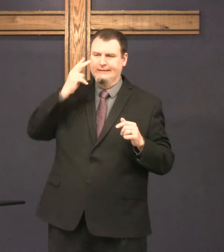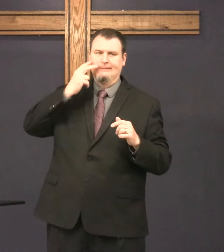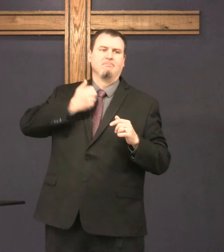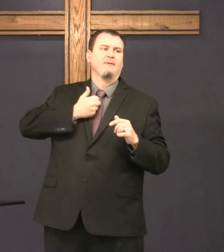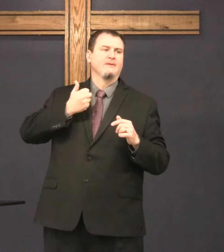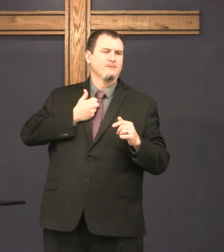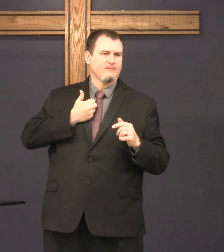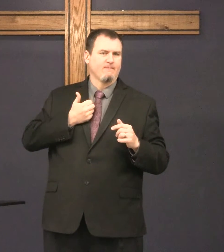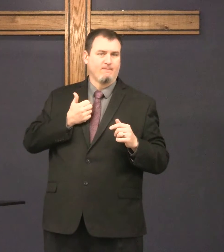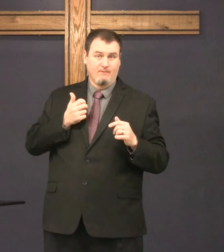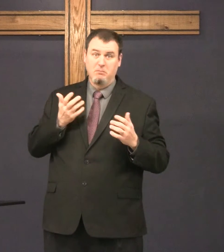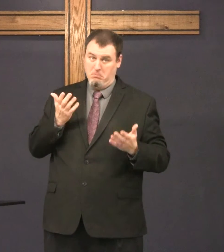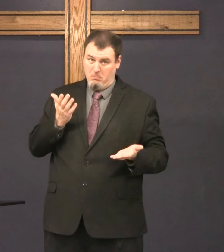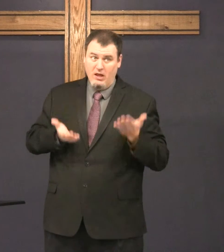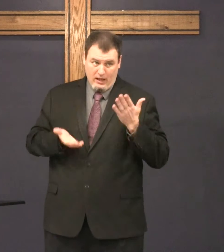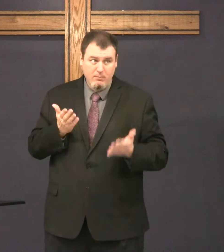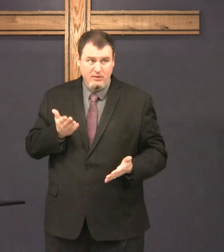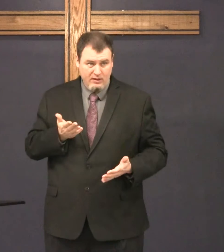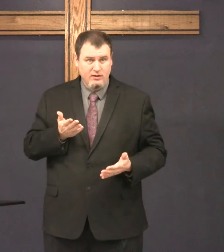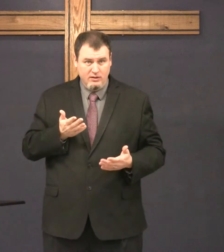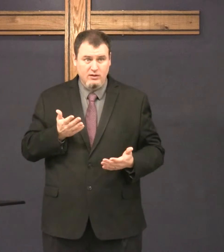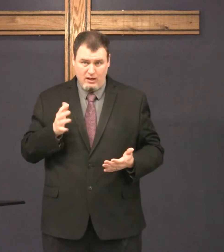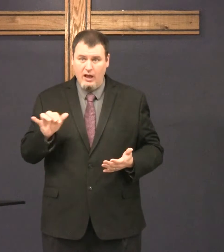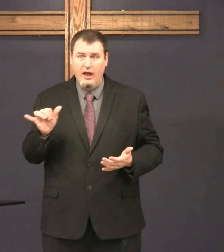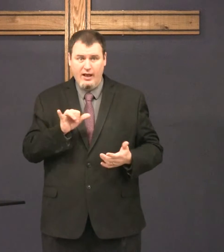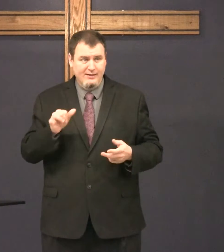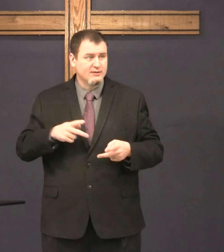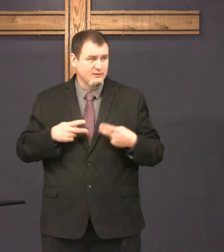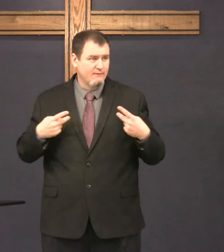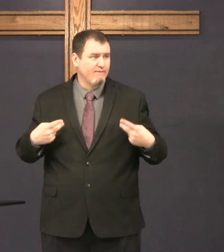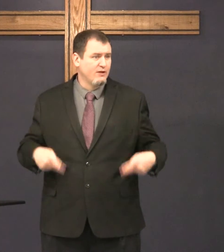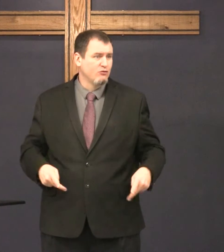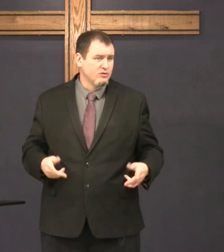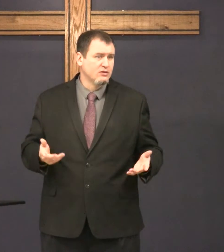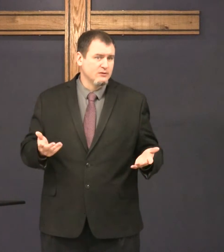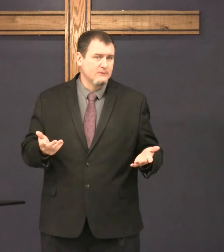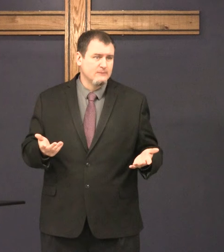I would really see myself, probably, As a Pharisee.